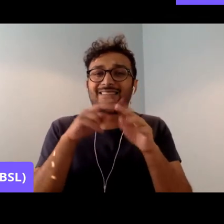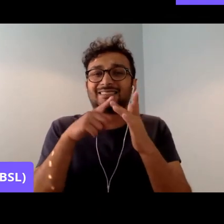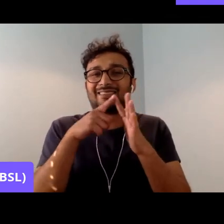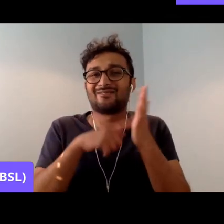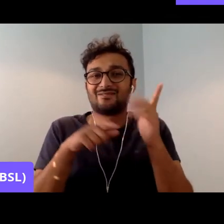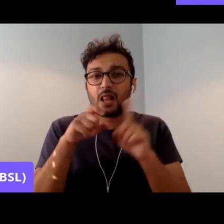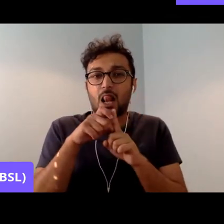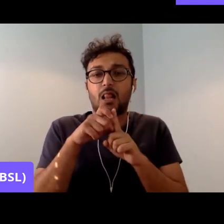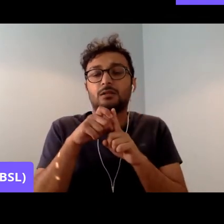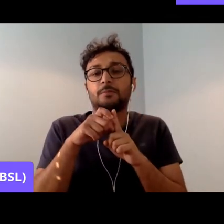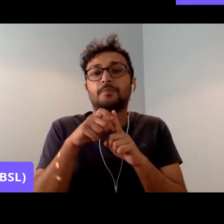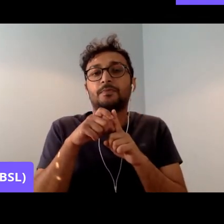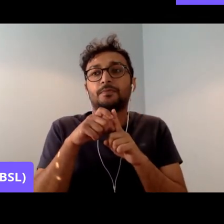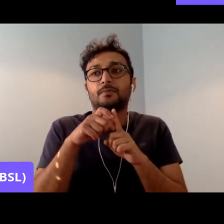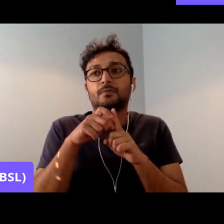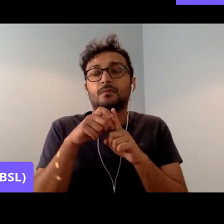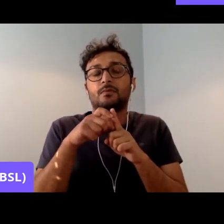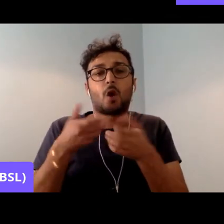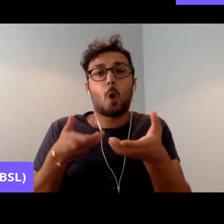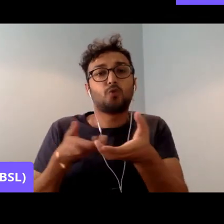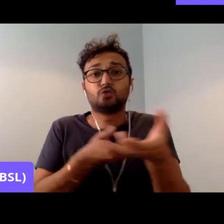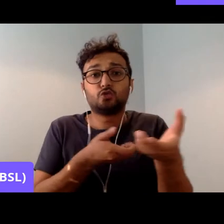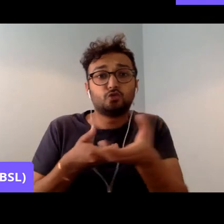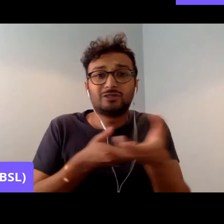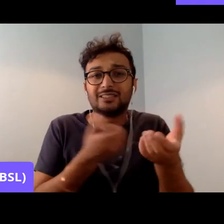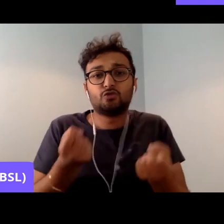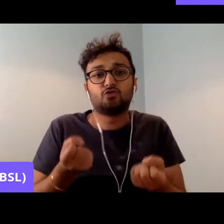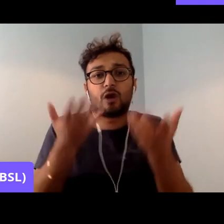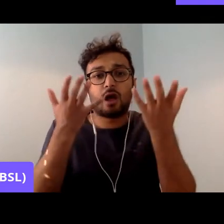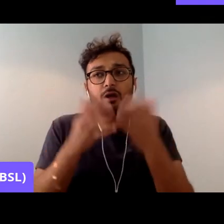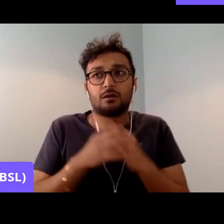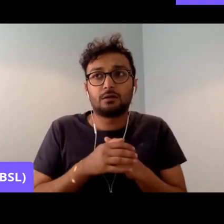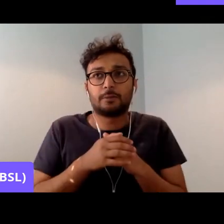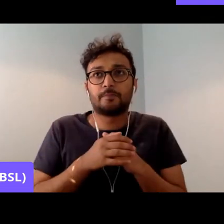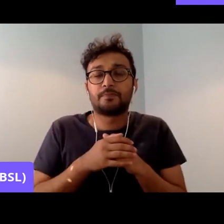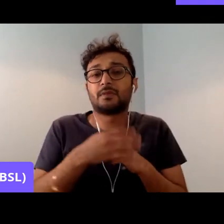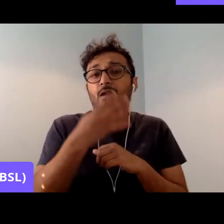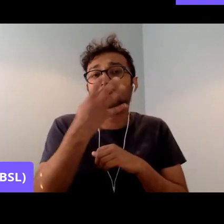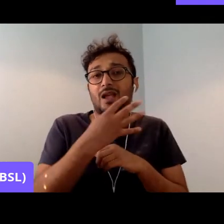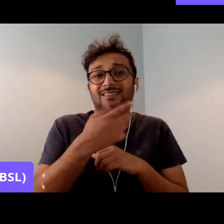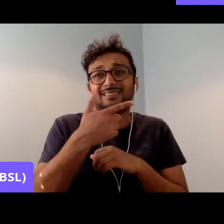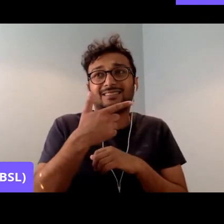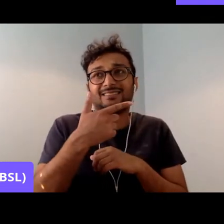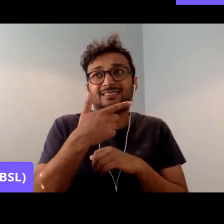strike in 1972.